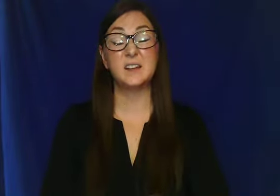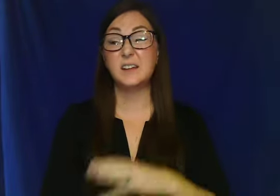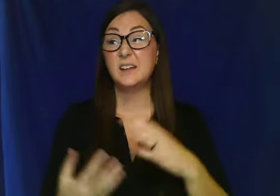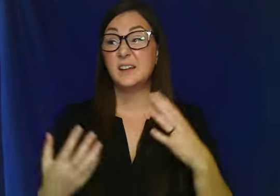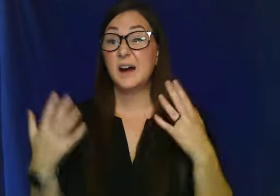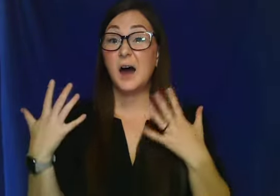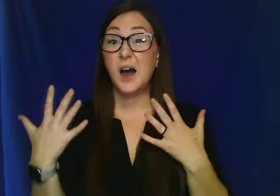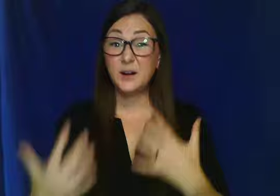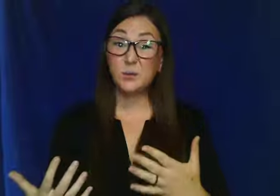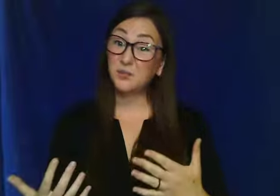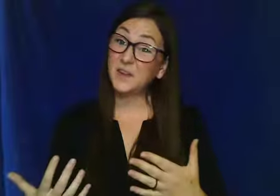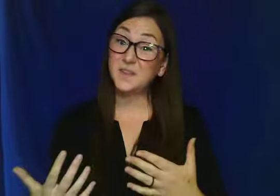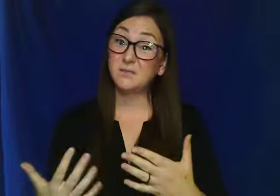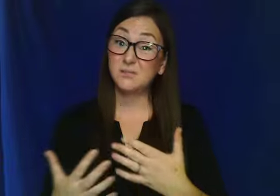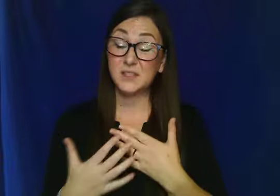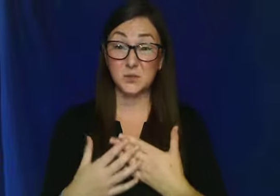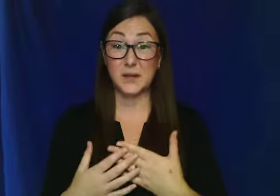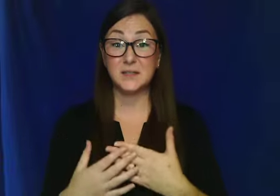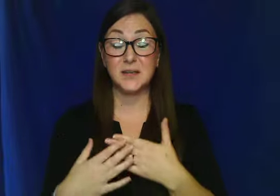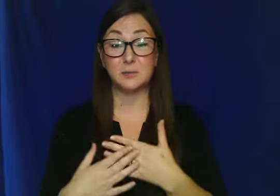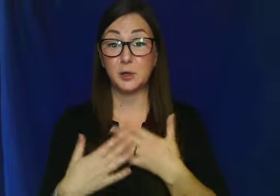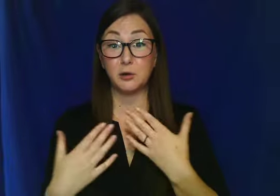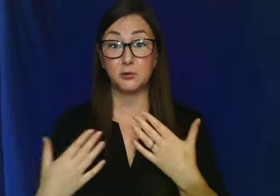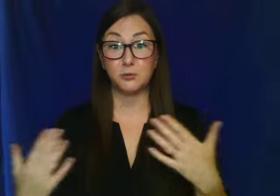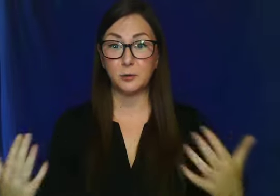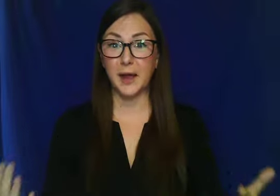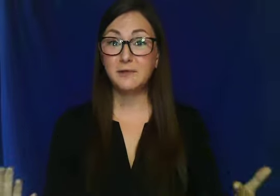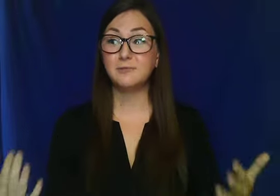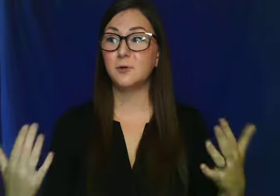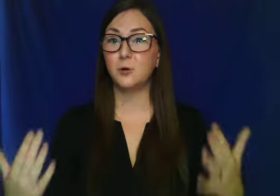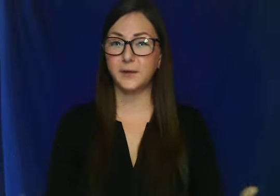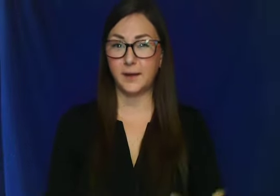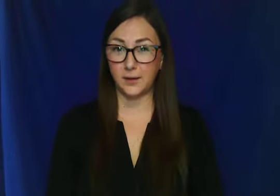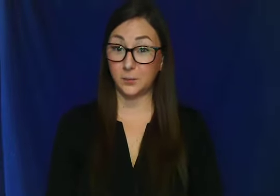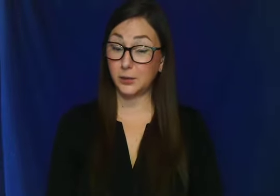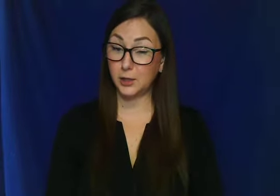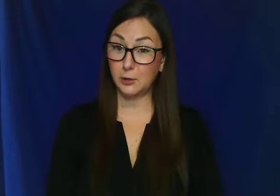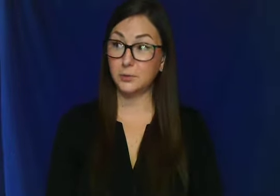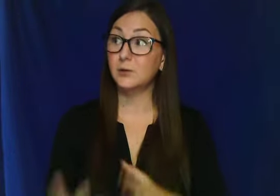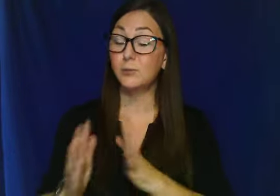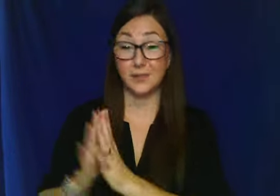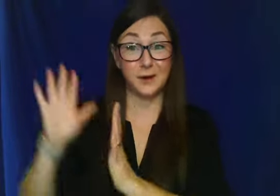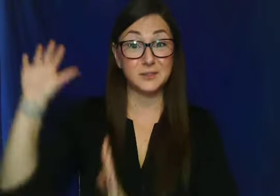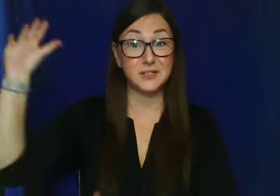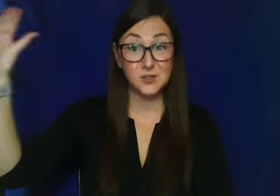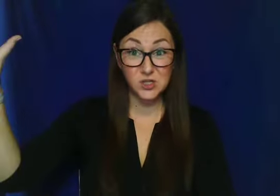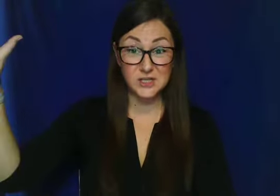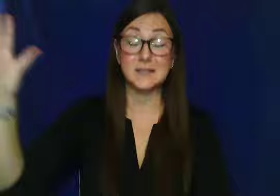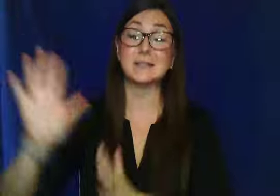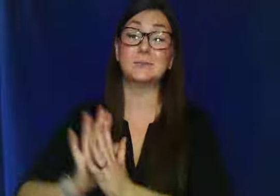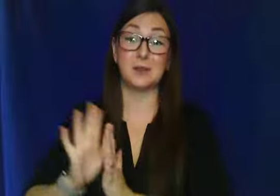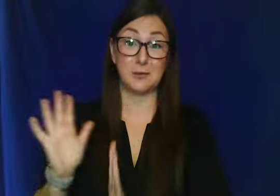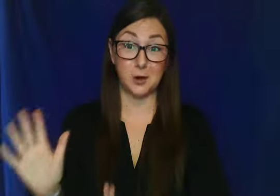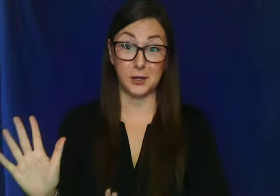I don't want to run this race. I don't want to go through life, only to end up alone, without Jesus, without God.